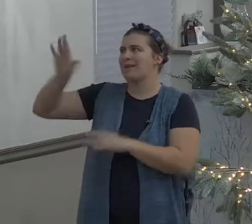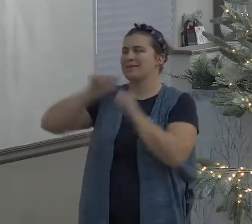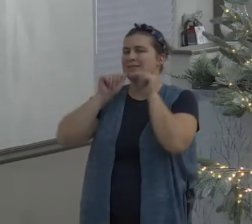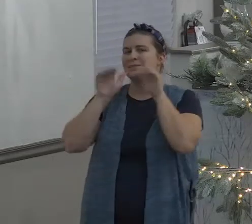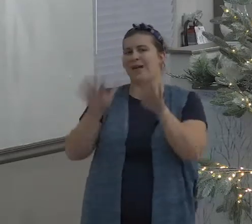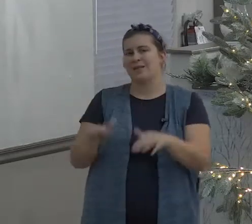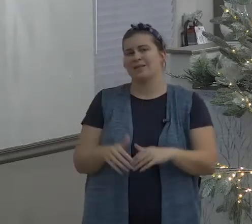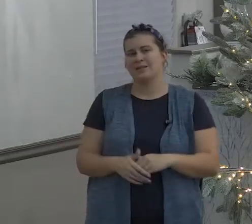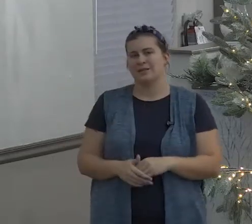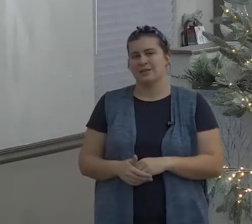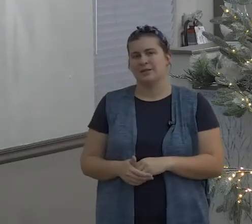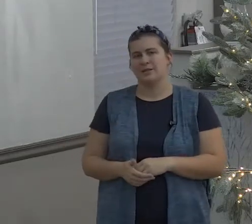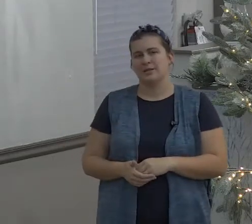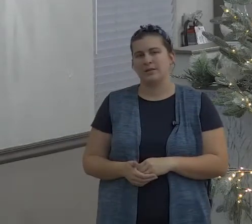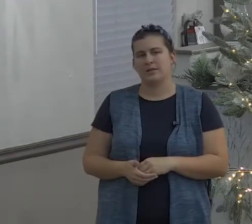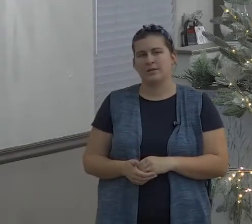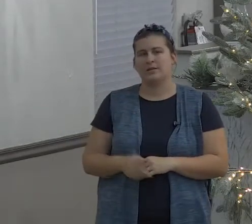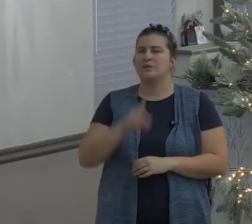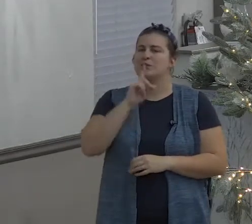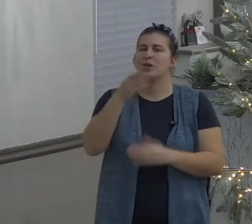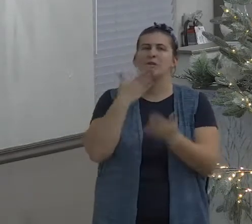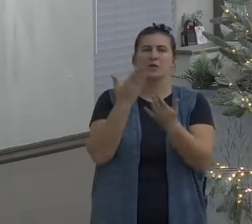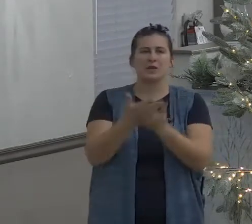and by the way if you don't